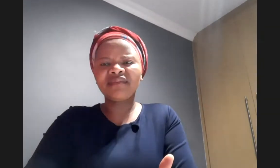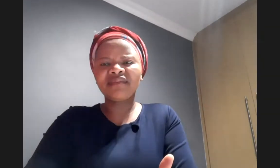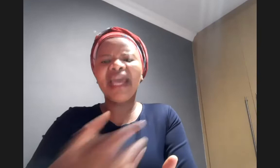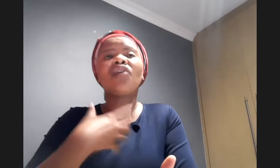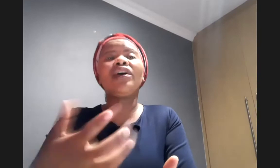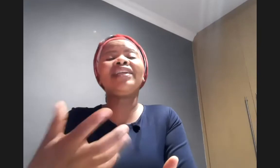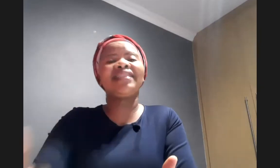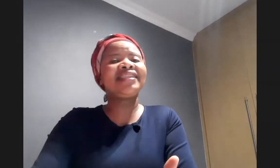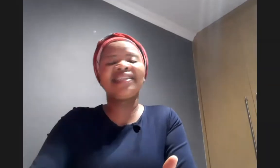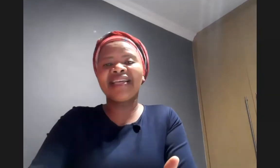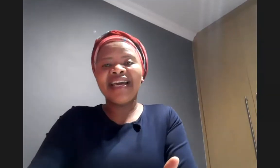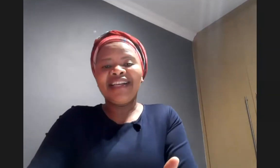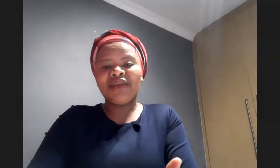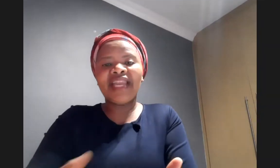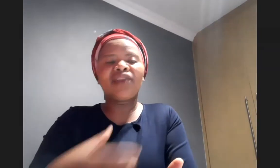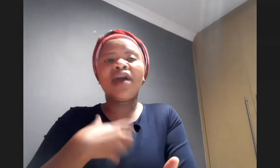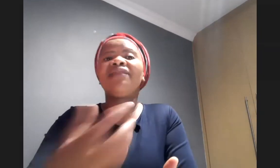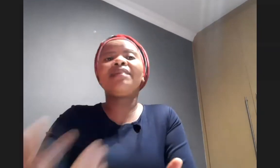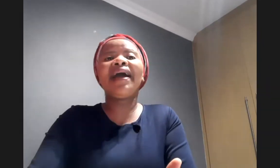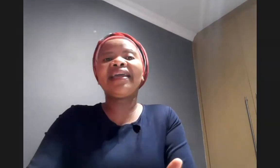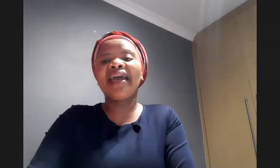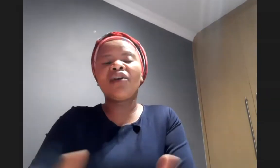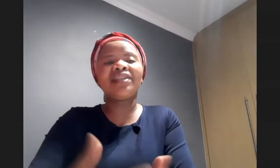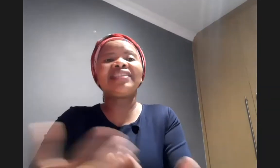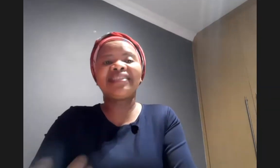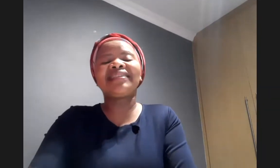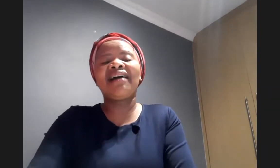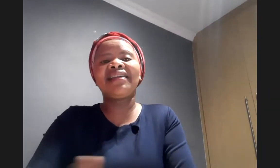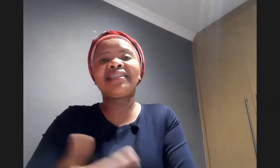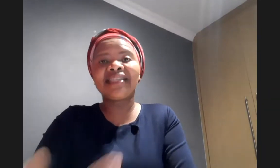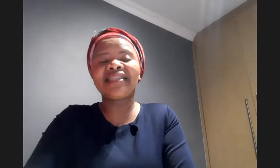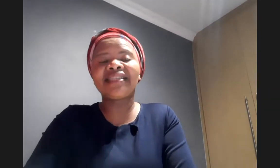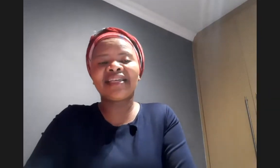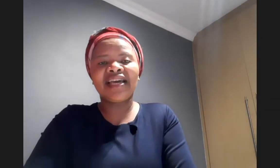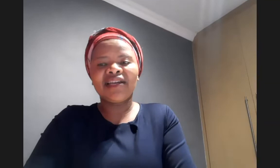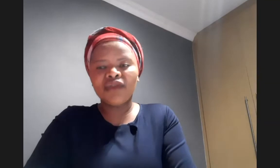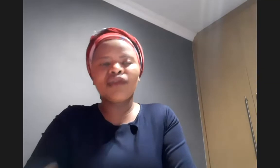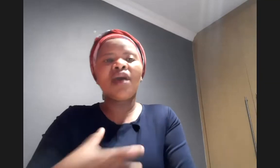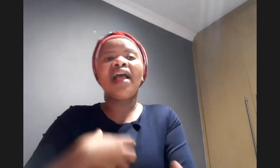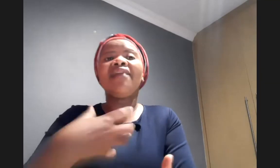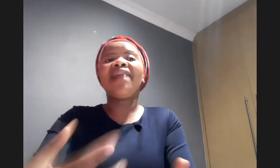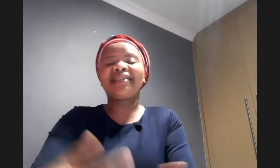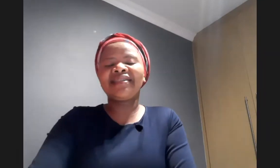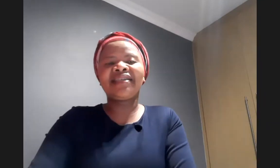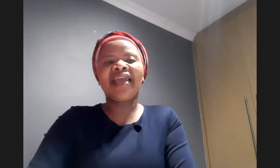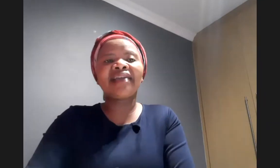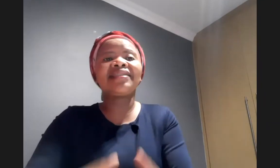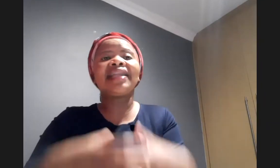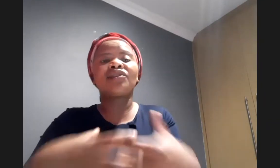and god is listening so it's like you have the mic and god is sitting down and is listening to you and that is an act that actually